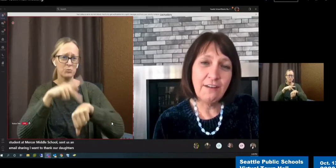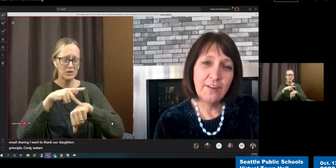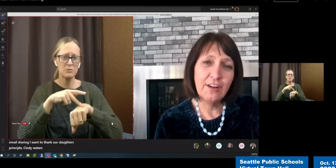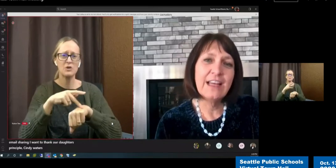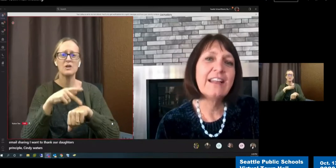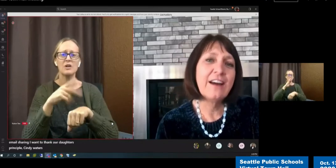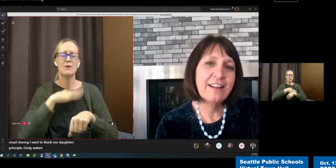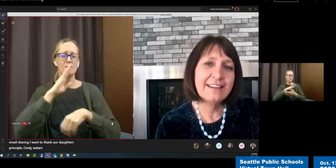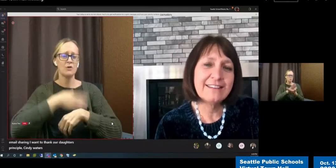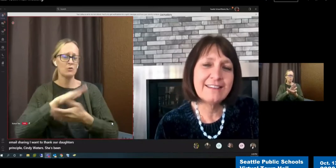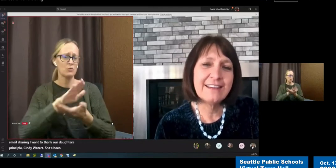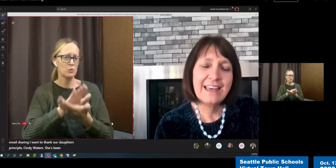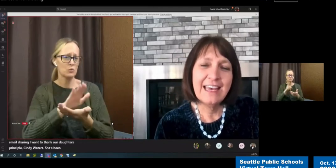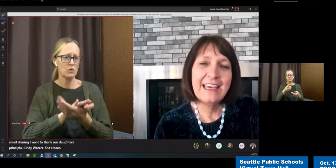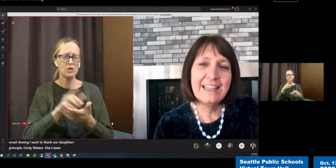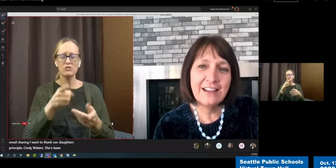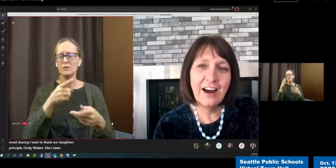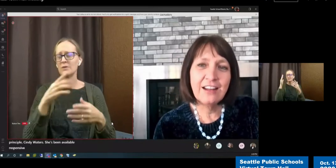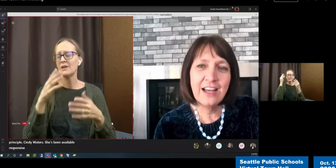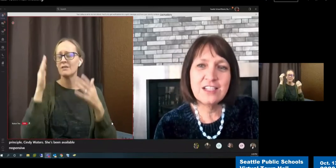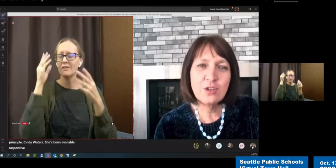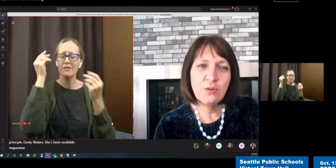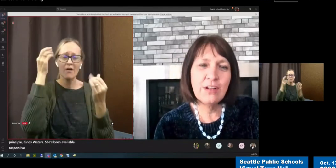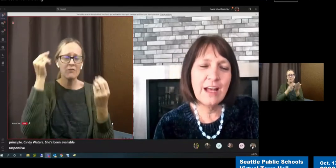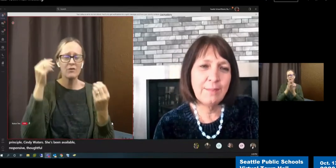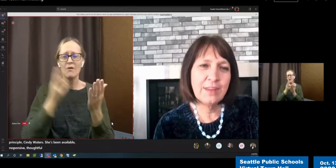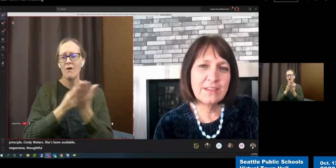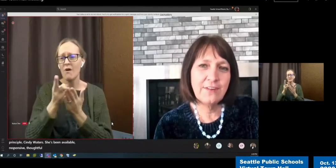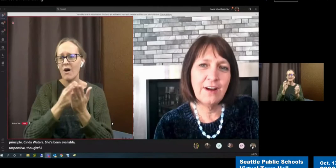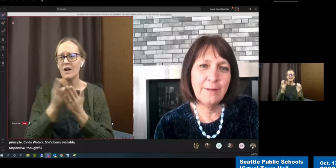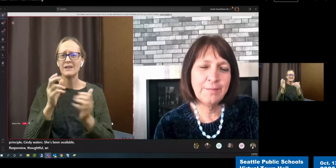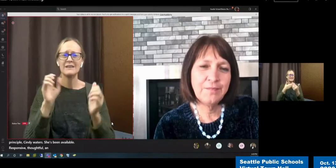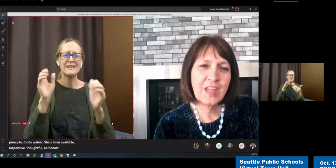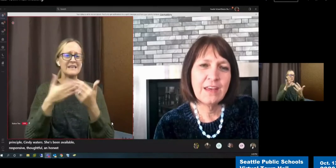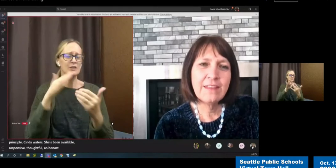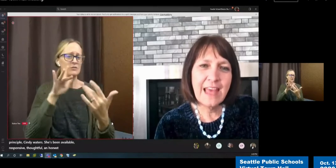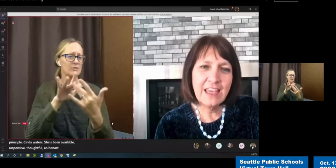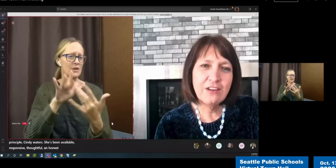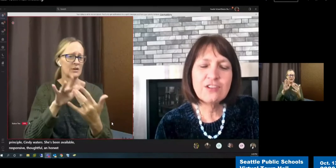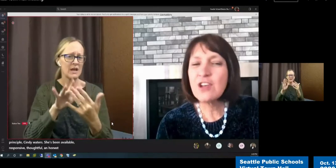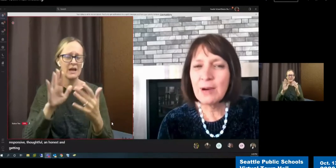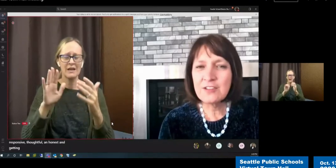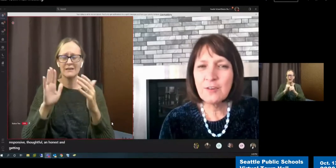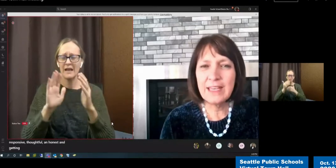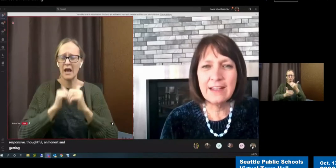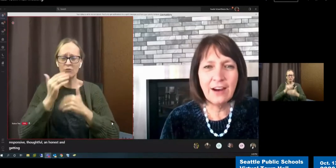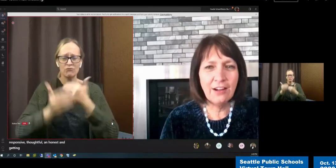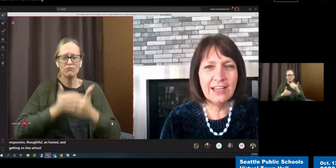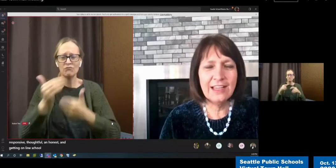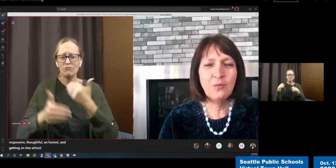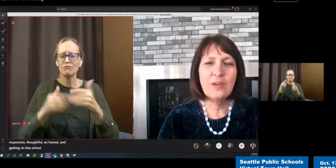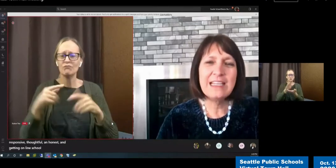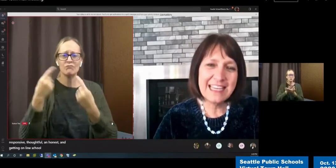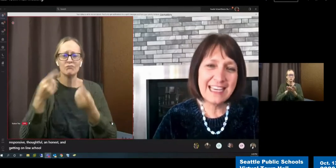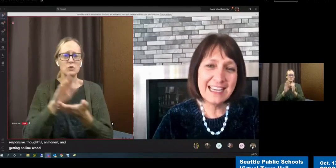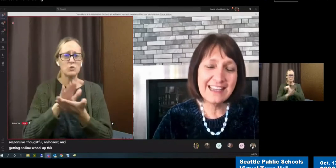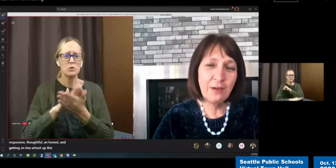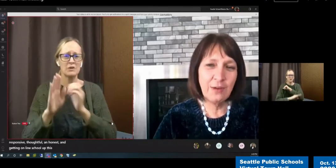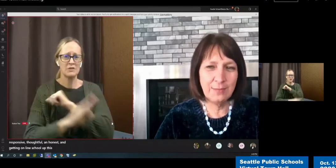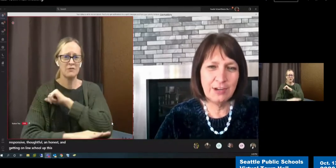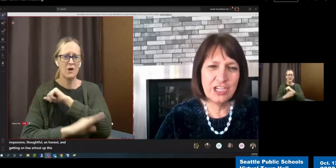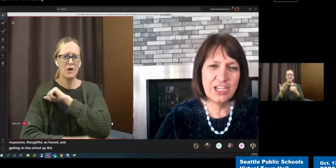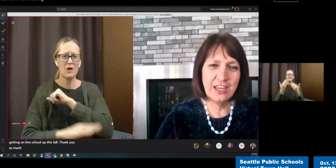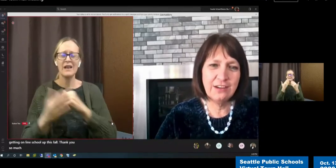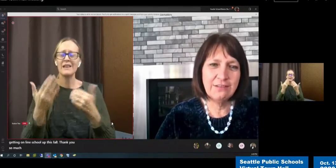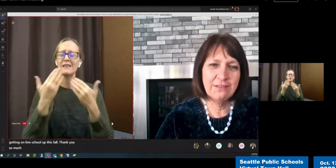thoughtful, and honest in getting online school up this fall. Thank you so much for being all in. We see it and we